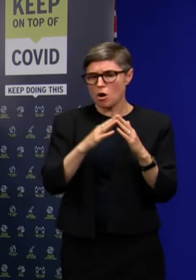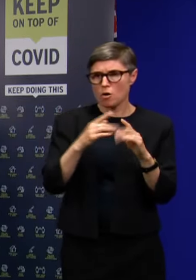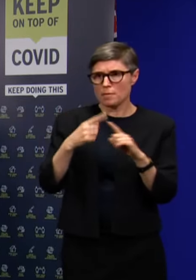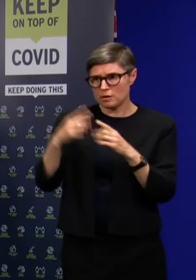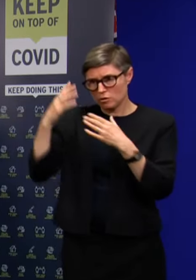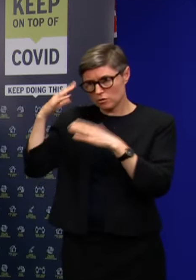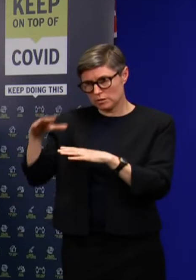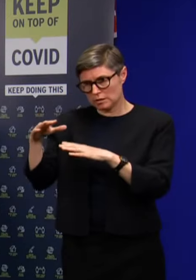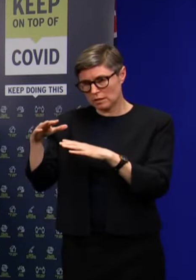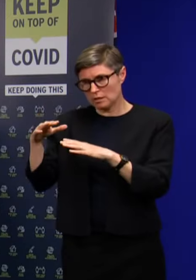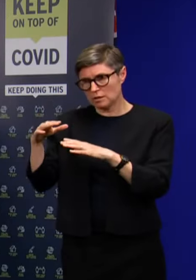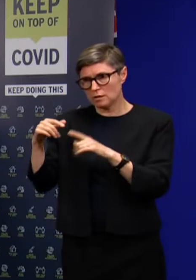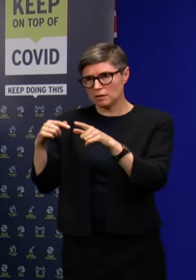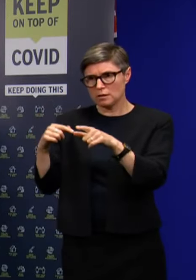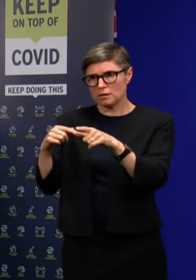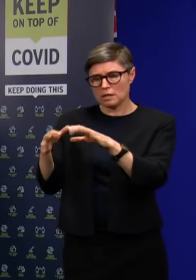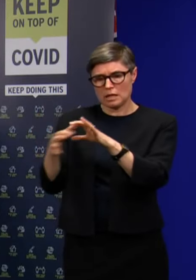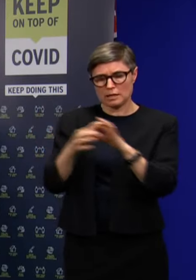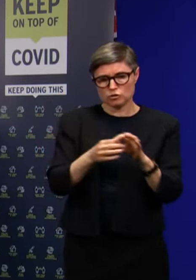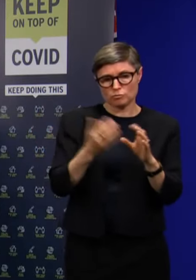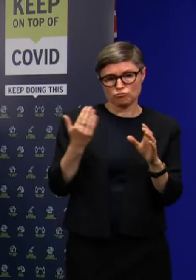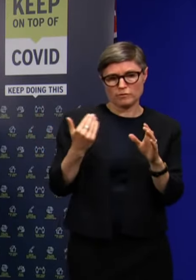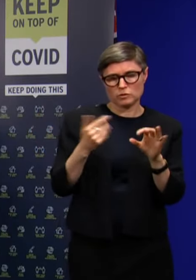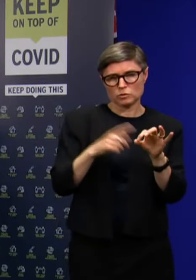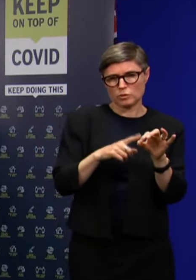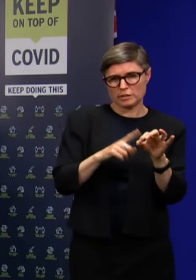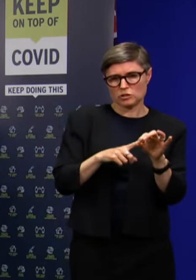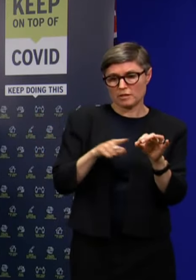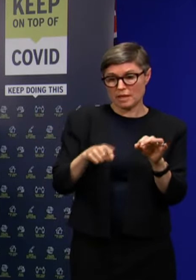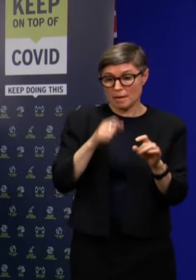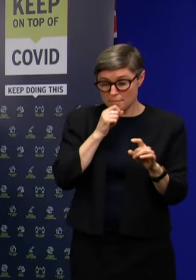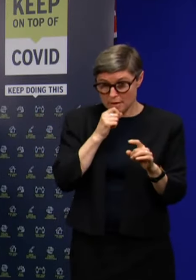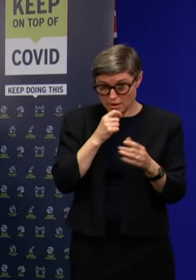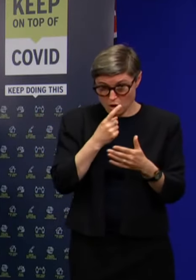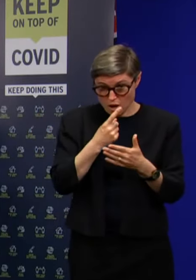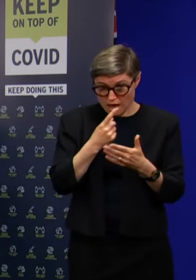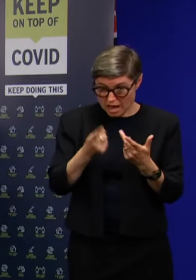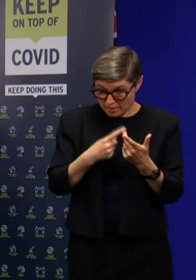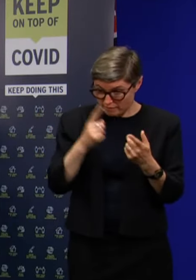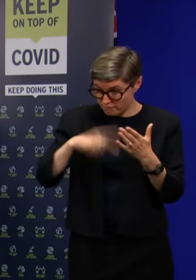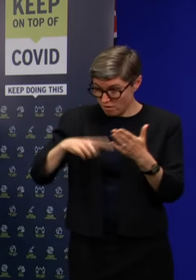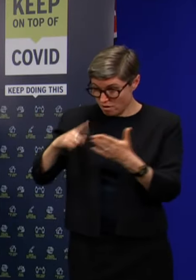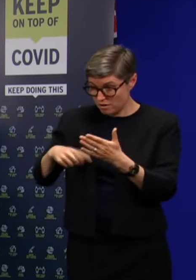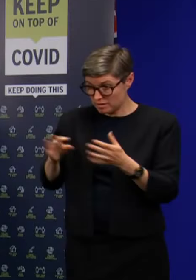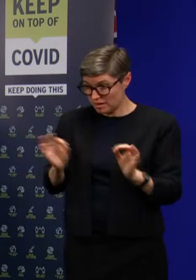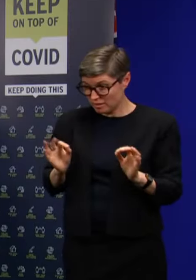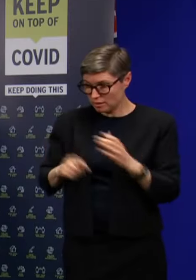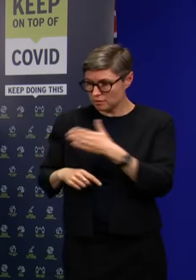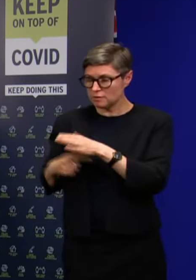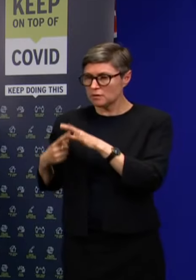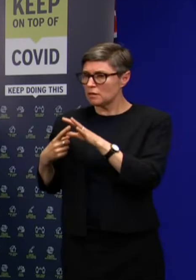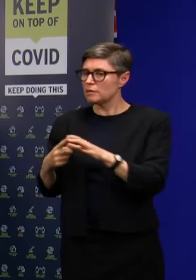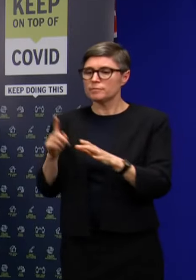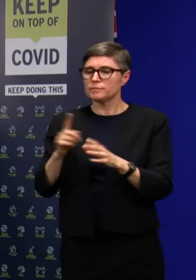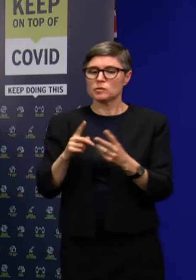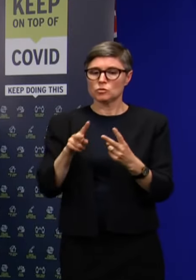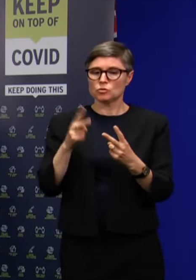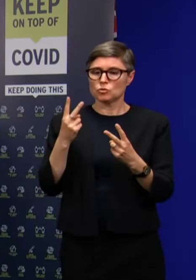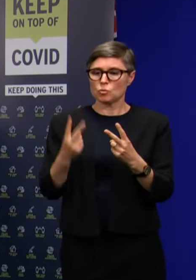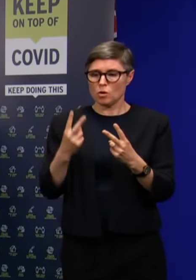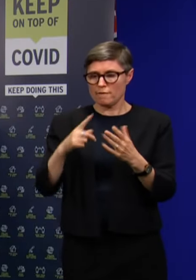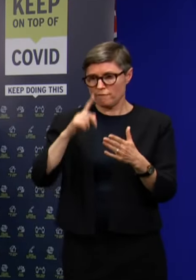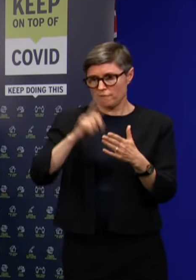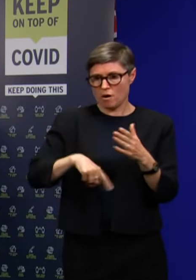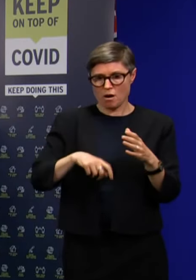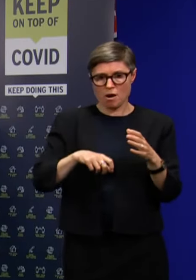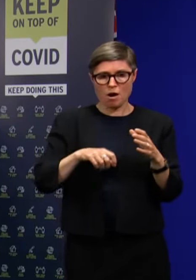just to follow on from David's question, he's not facing any other charges or any other fines at all? No, with the two fines he's received for